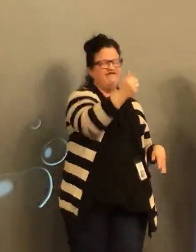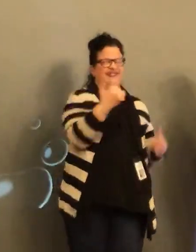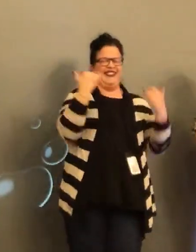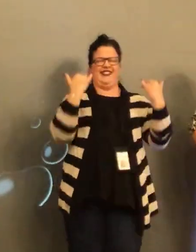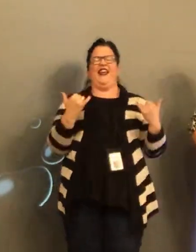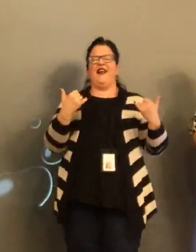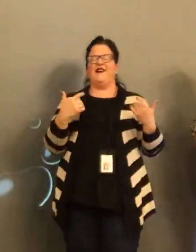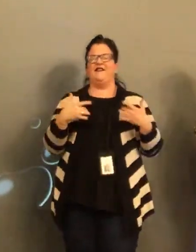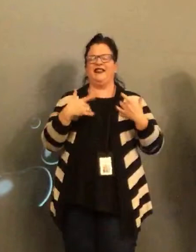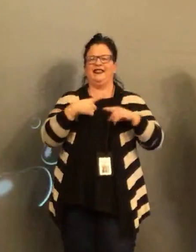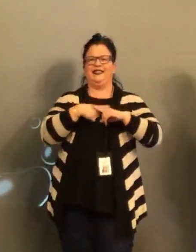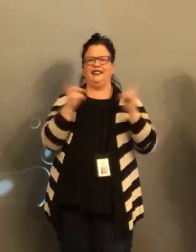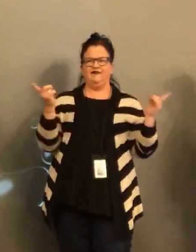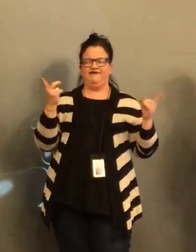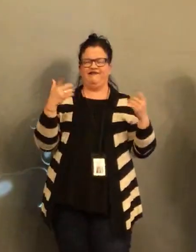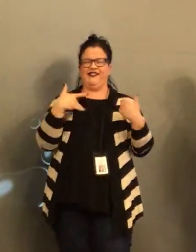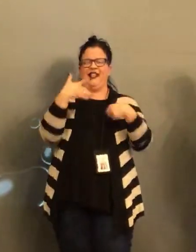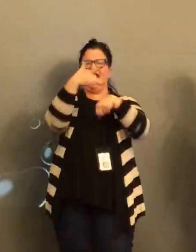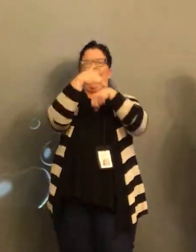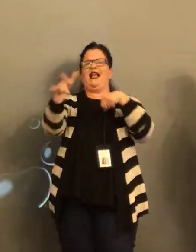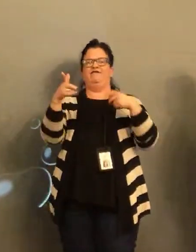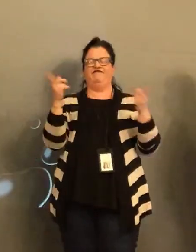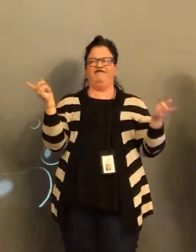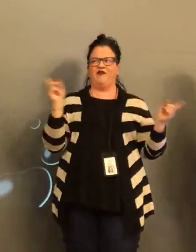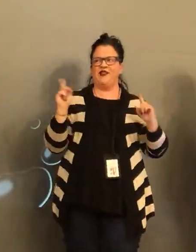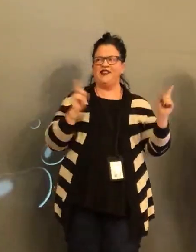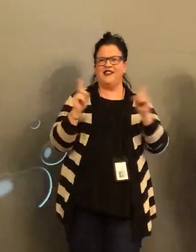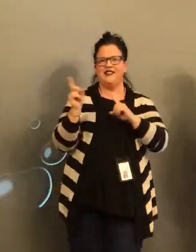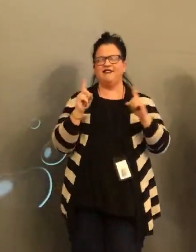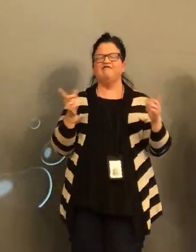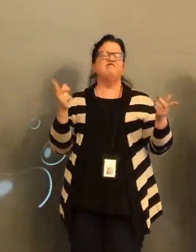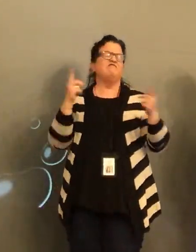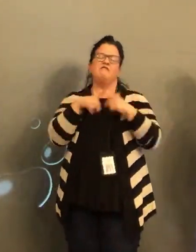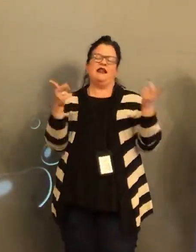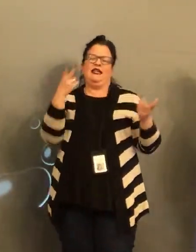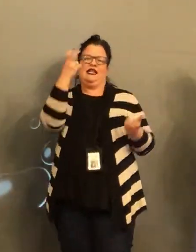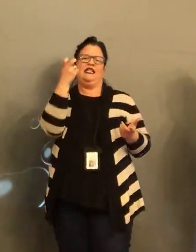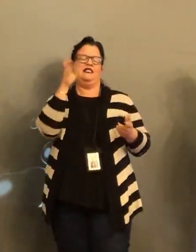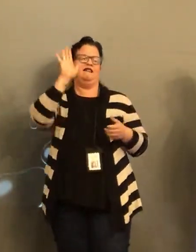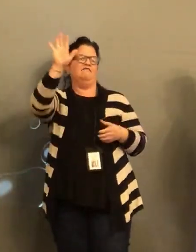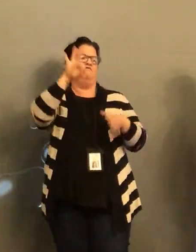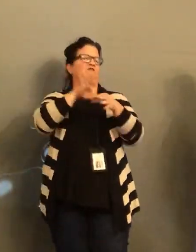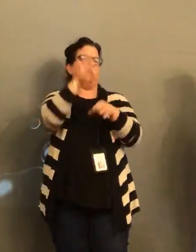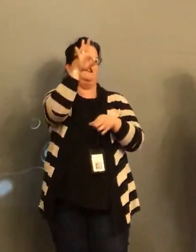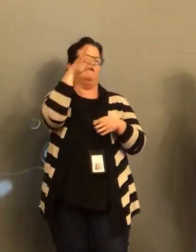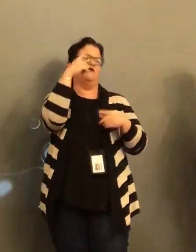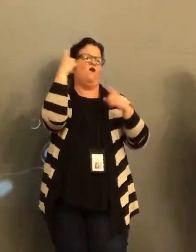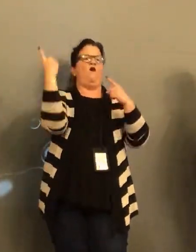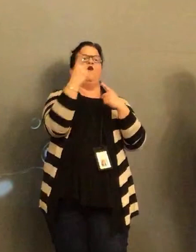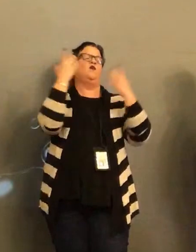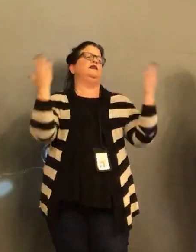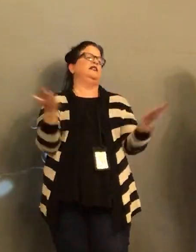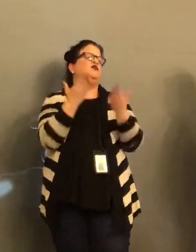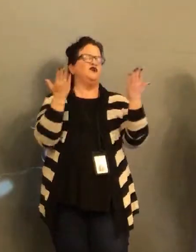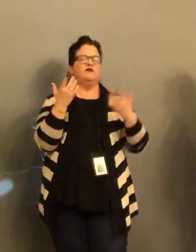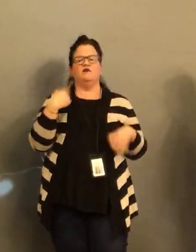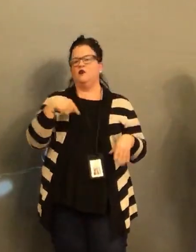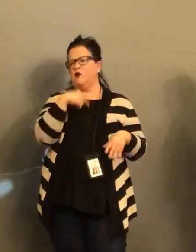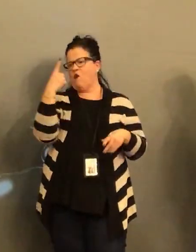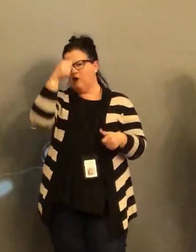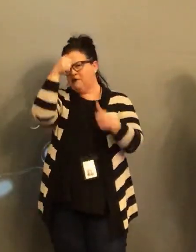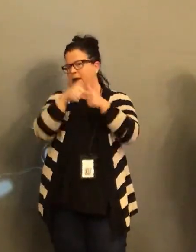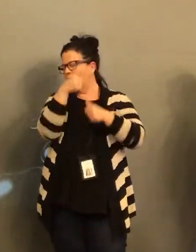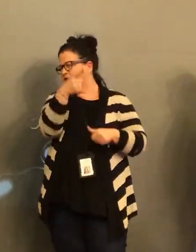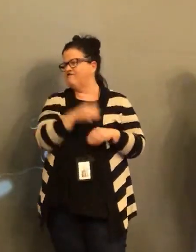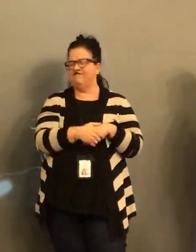bumping in his car and it always felt so good now that it feels like just this hole like something is amiss